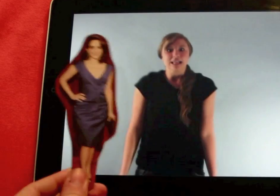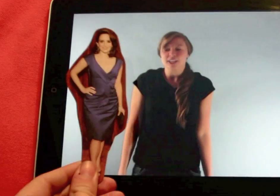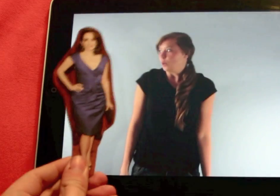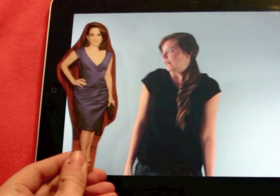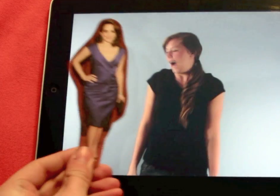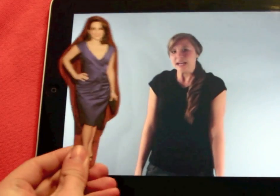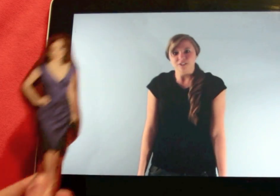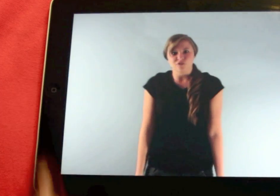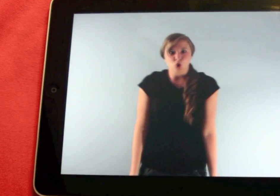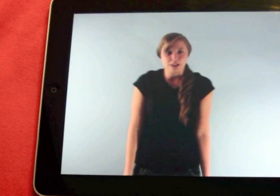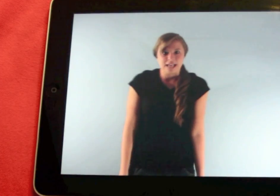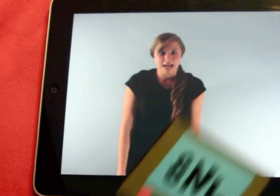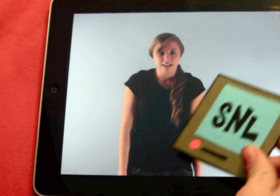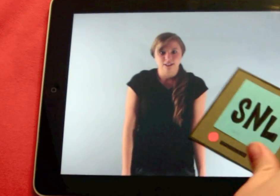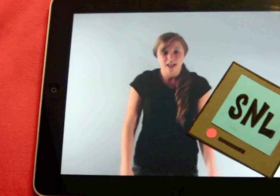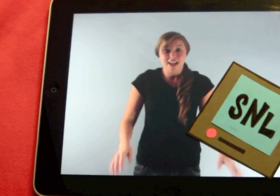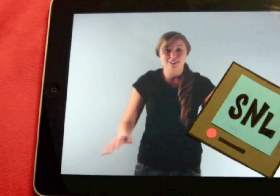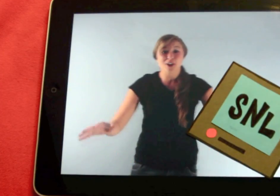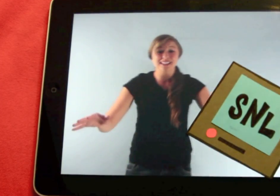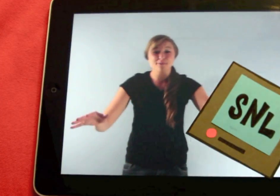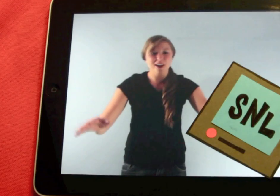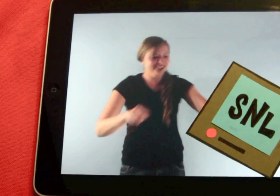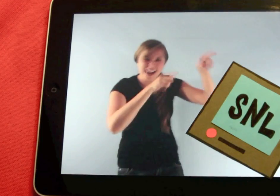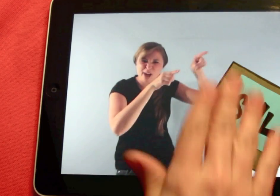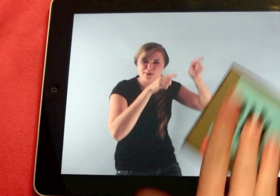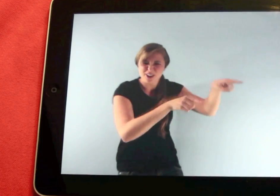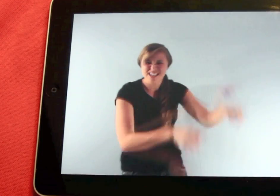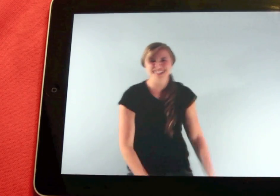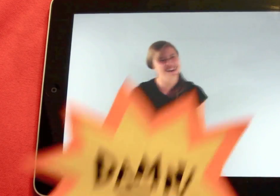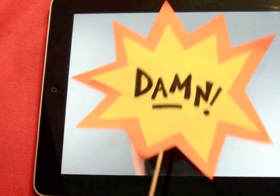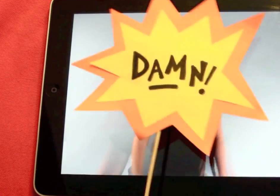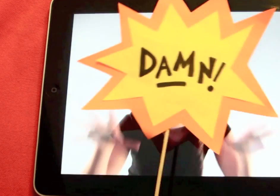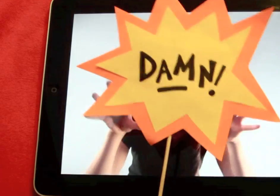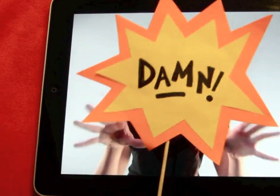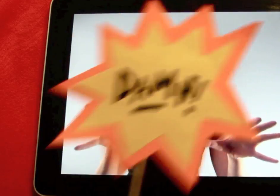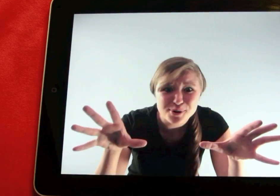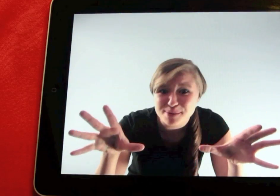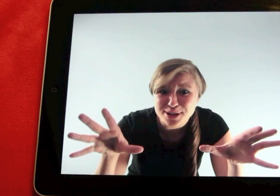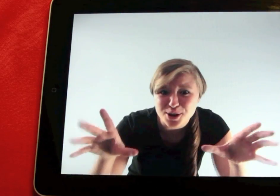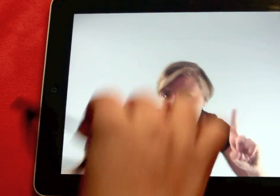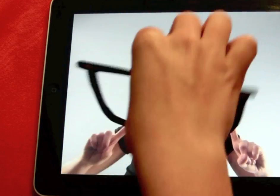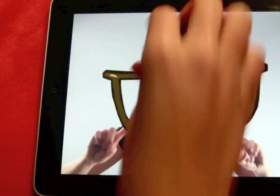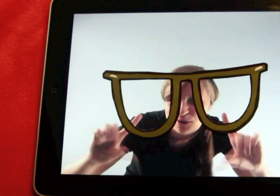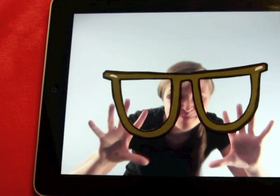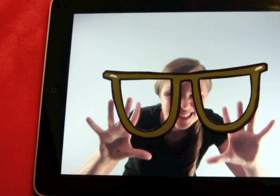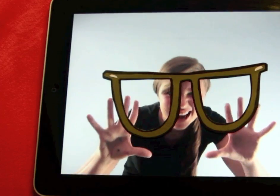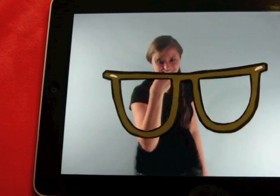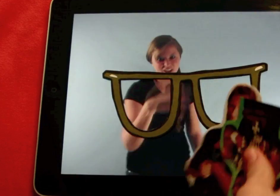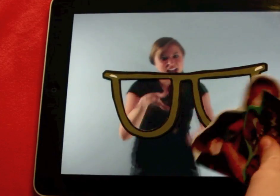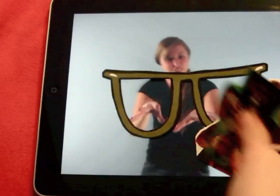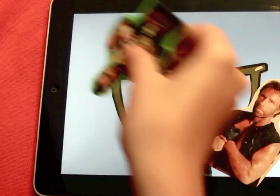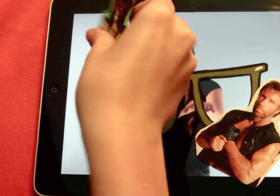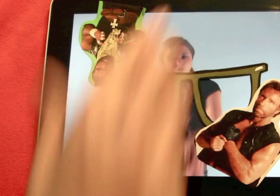I liked you a lot, if you couldn't tell. It started late one night, I was watching Miss Nell. I thought, damn, who's that pretty girl? Let's not win